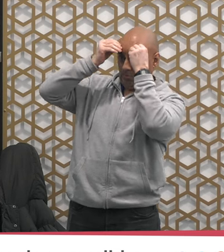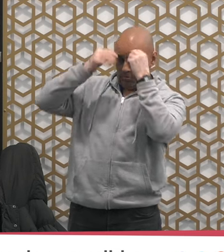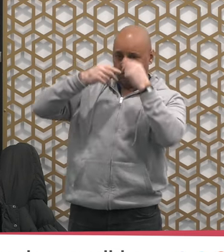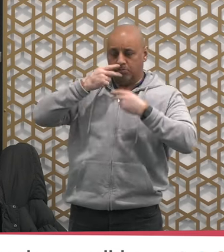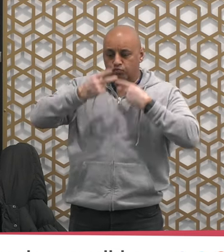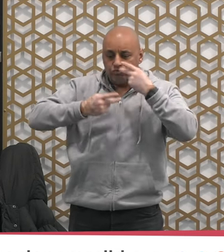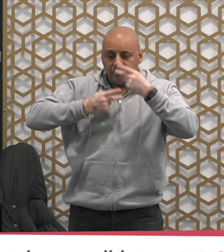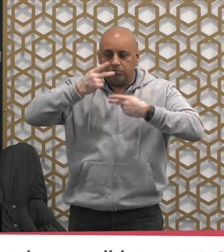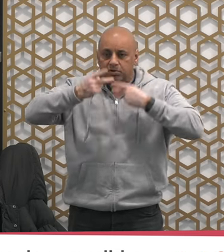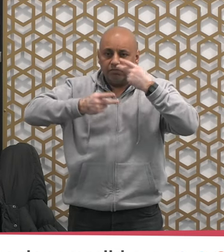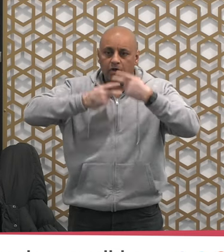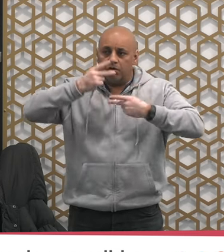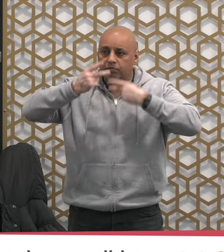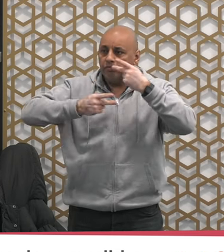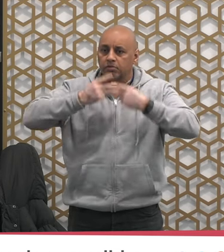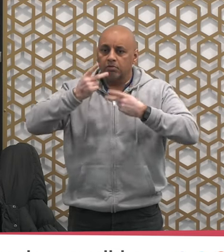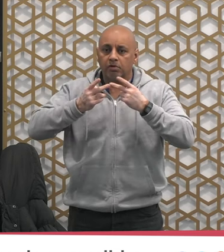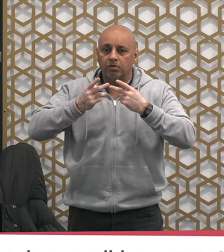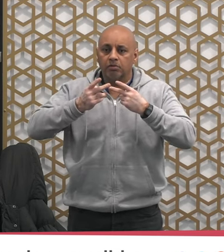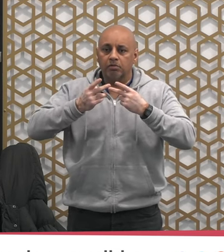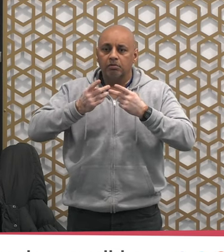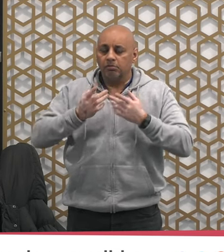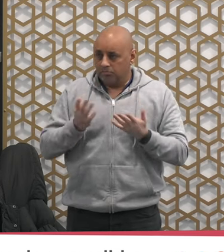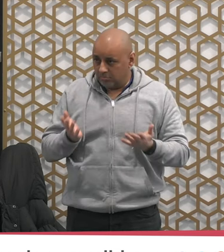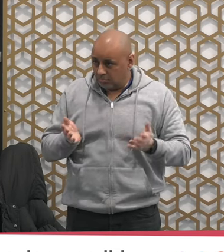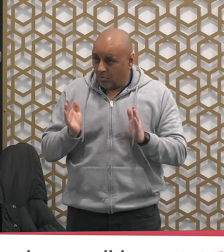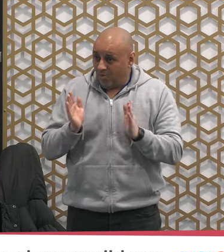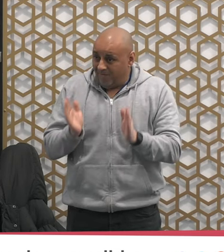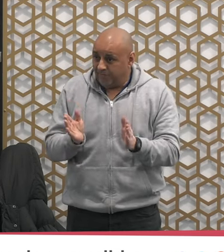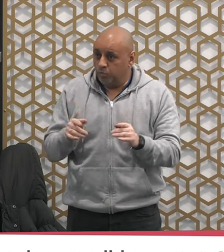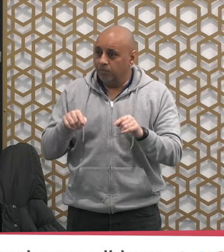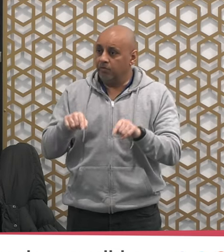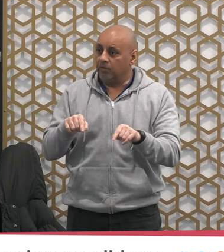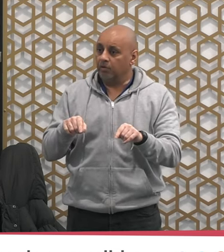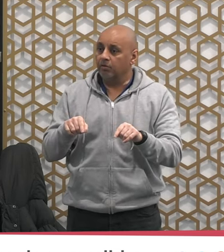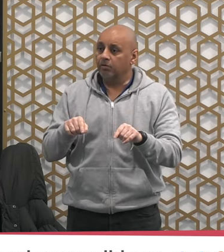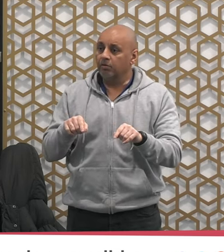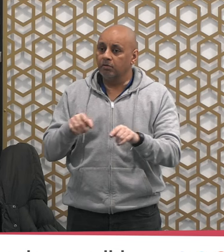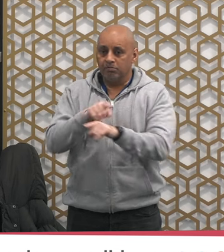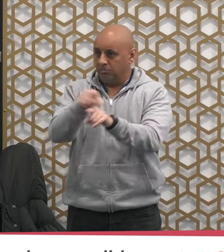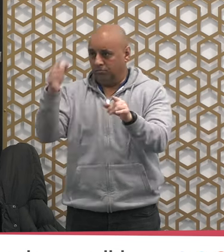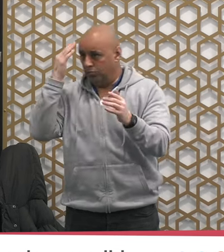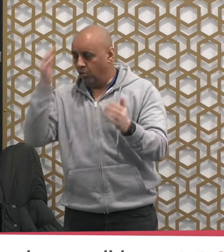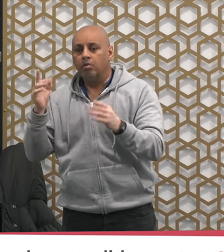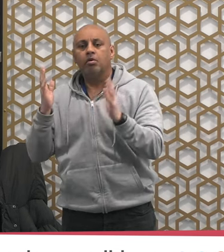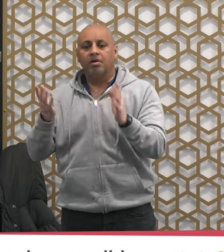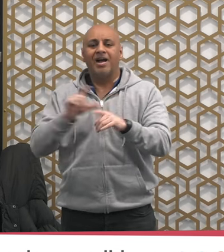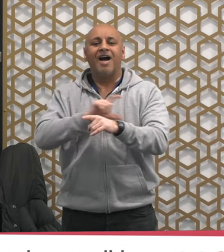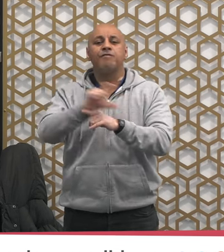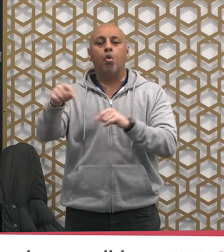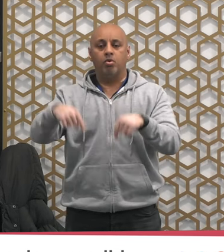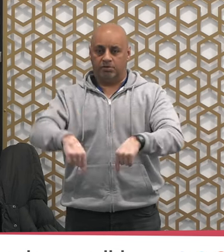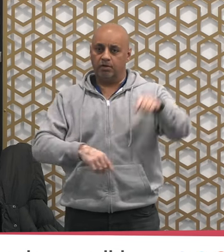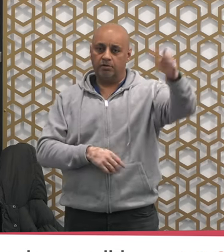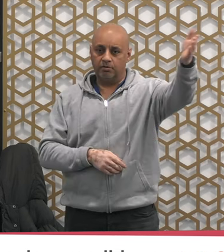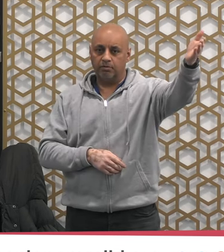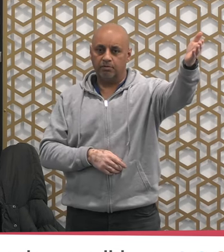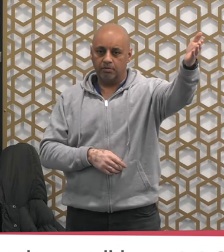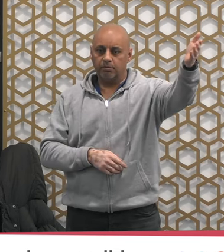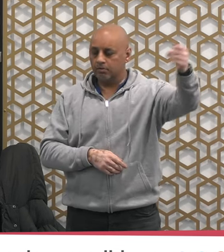for this purpose again we have arranged another course du'a memorization course that is going to start for the